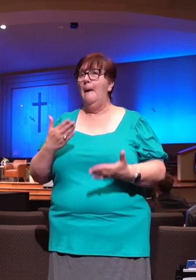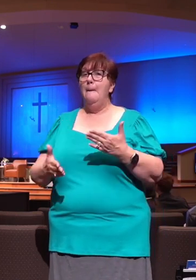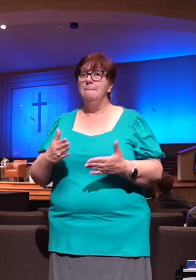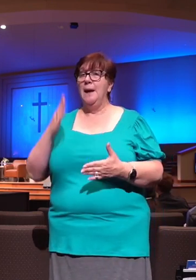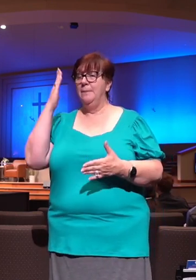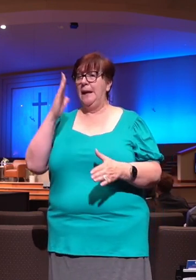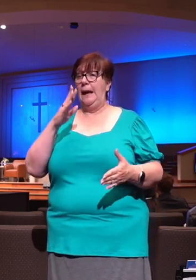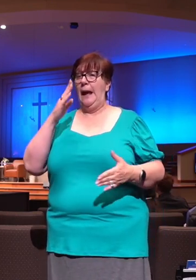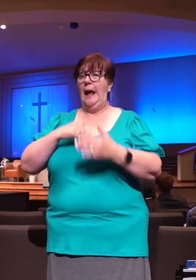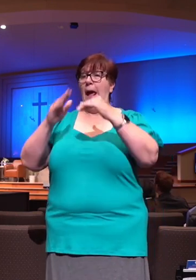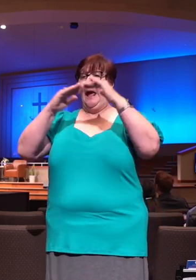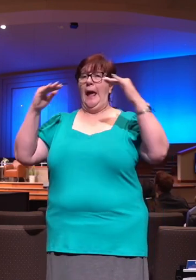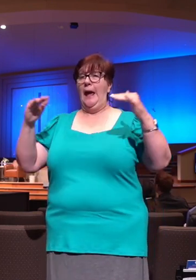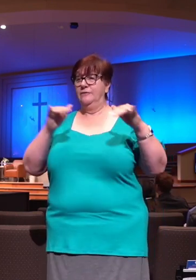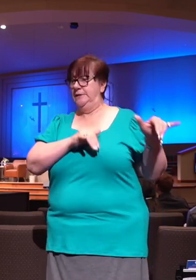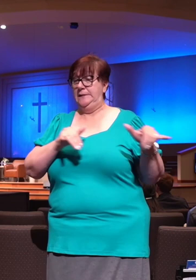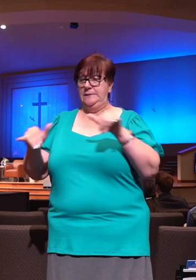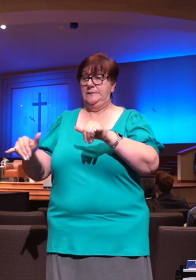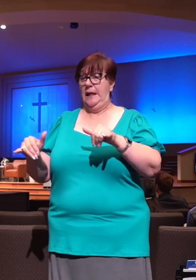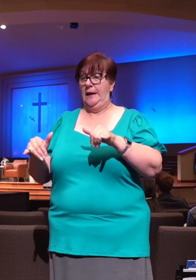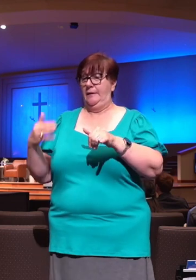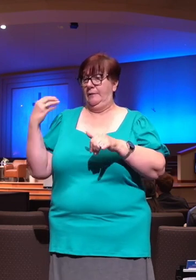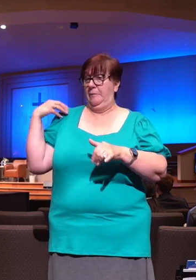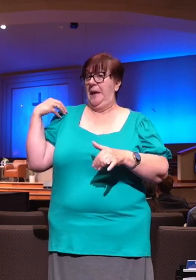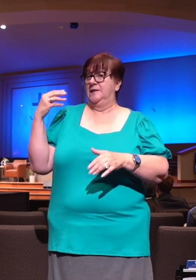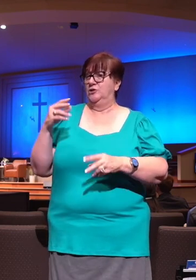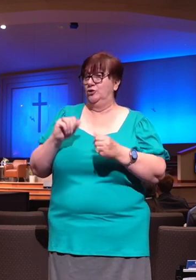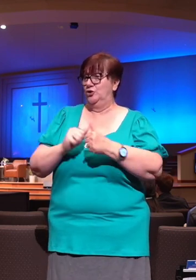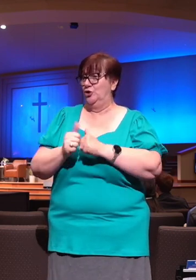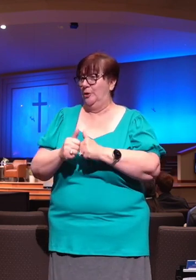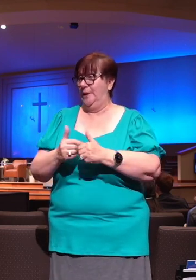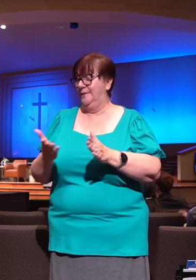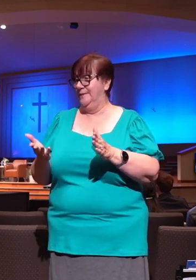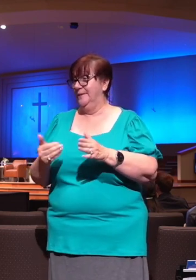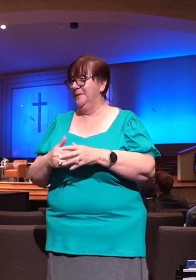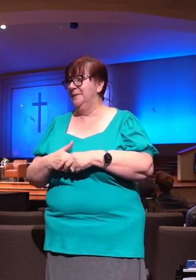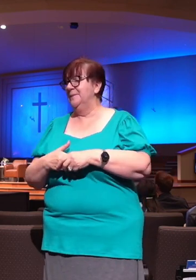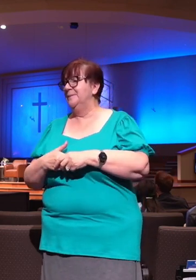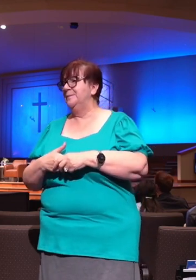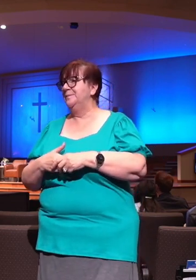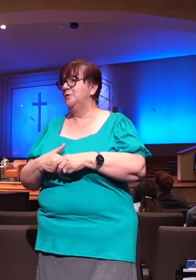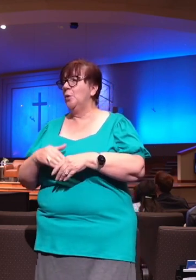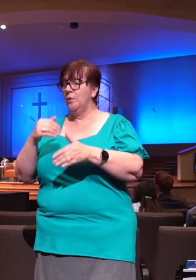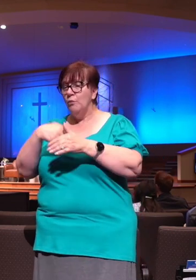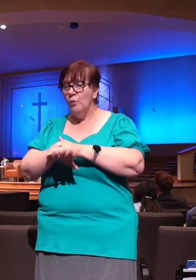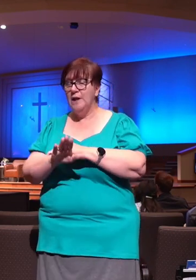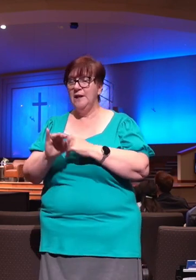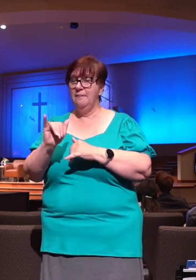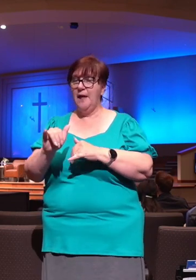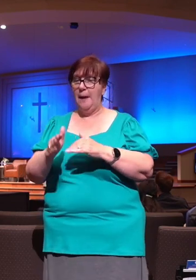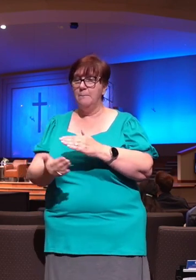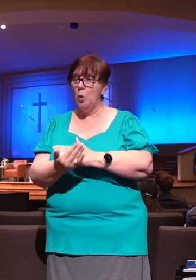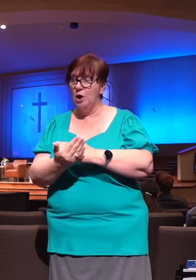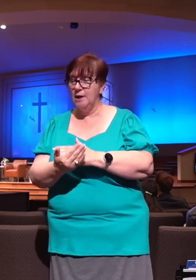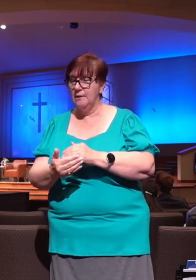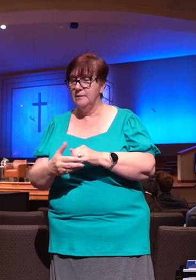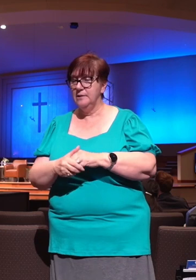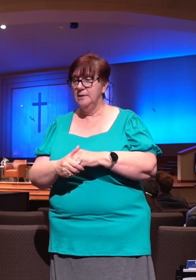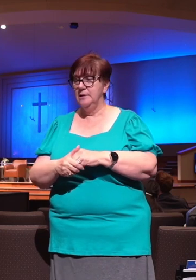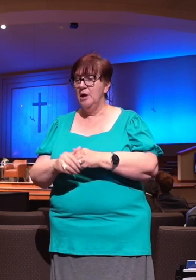that surpasses like everything that you ever could have thought about it, right? So we walk into that morning. They were having, it a Thursday morning. The tournament was just starting. So everyone was